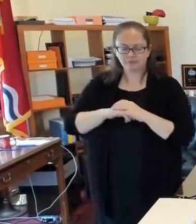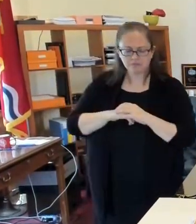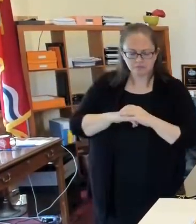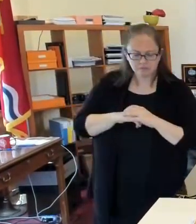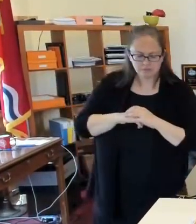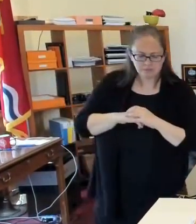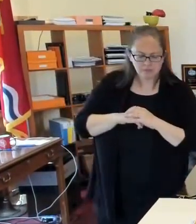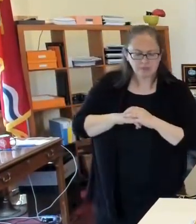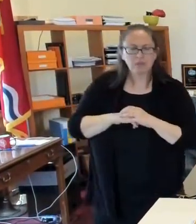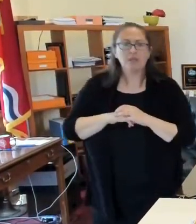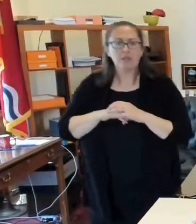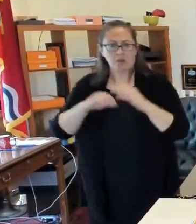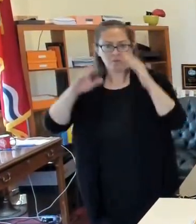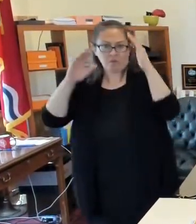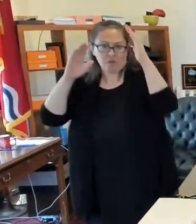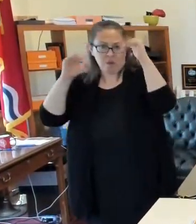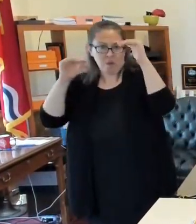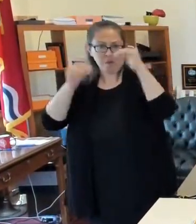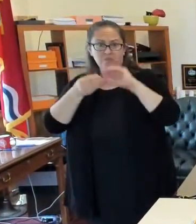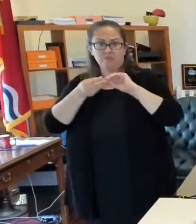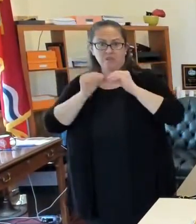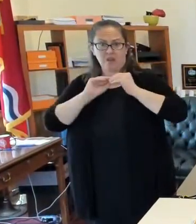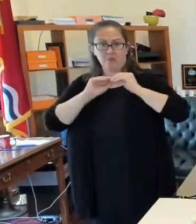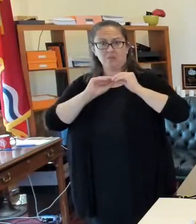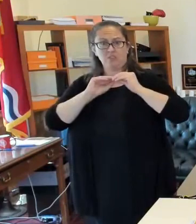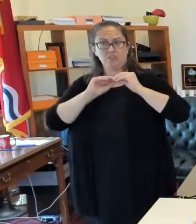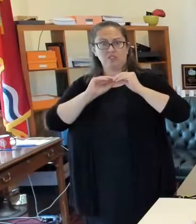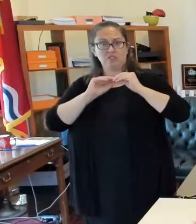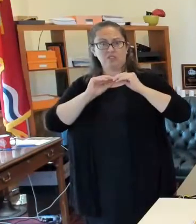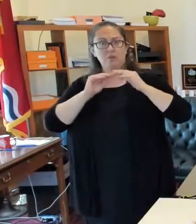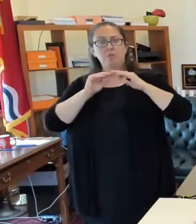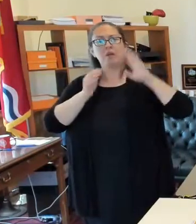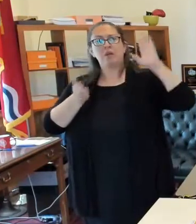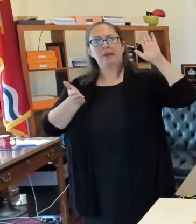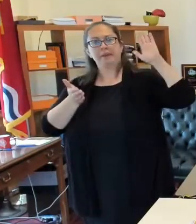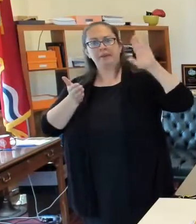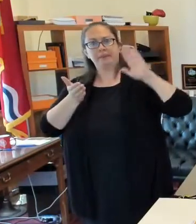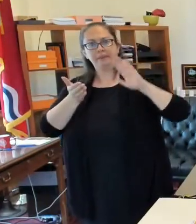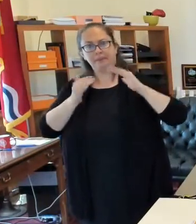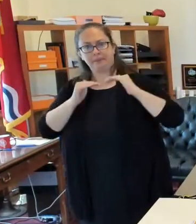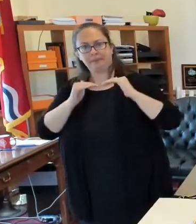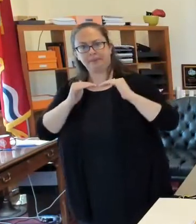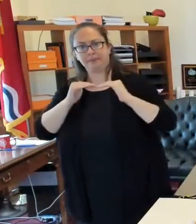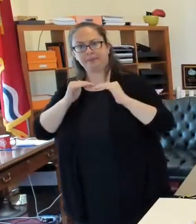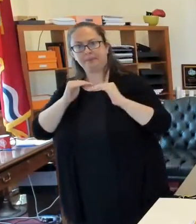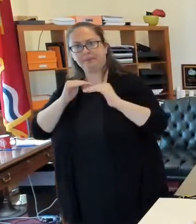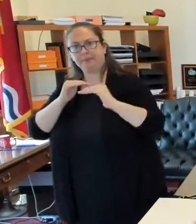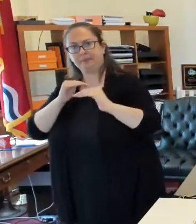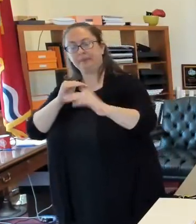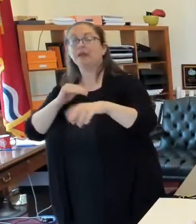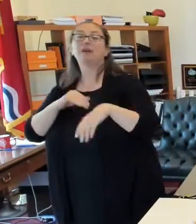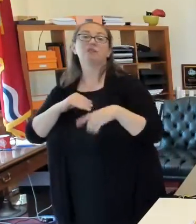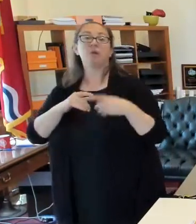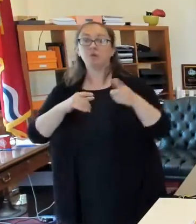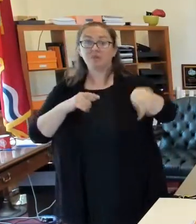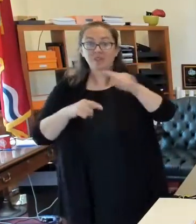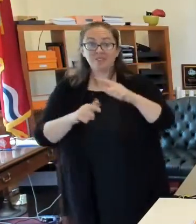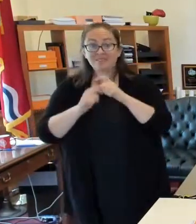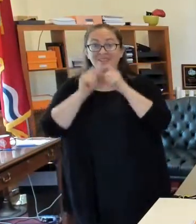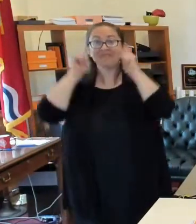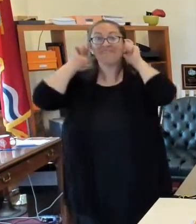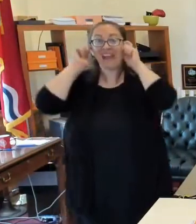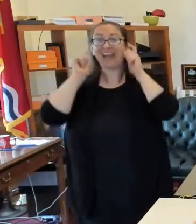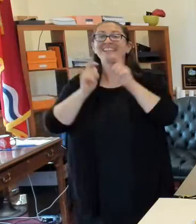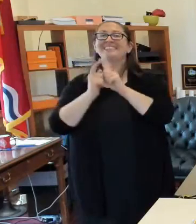beginning to see some stabilization from that effort. And so thanks to all of you who are wearing your masks, who are